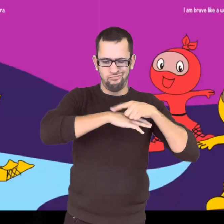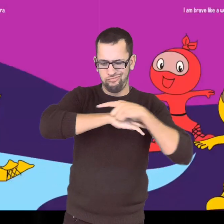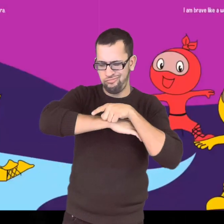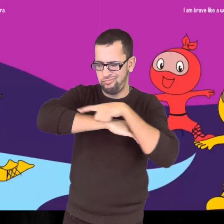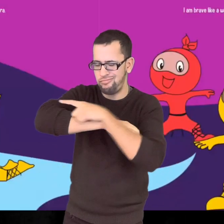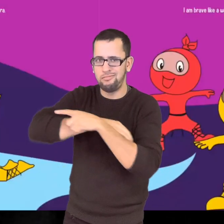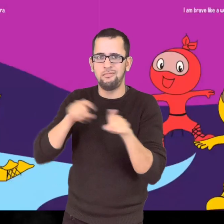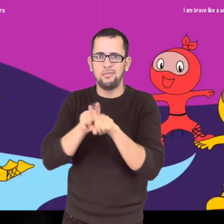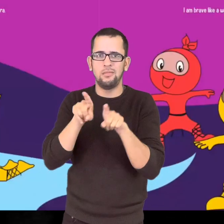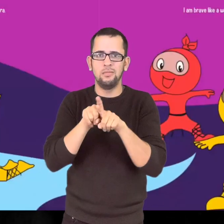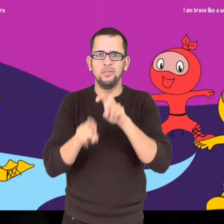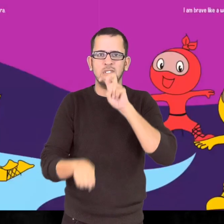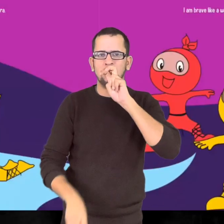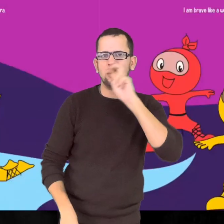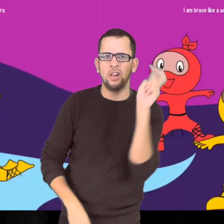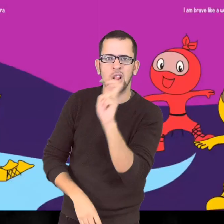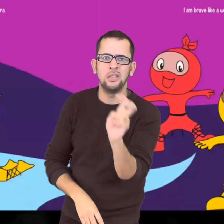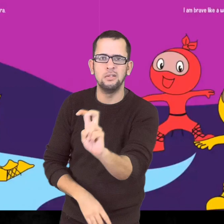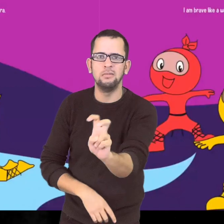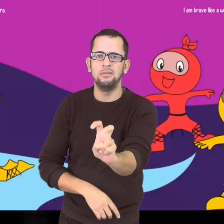I can slither like a cobra.